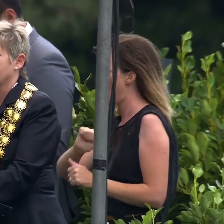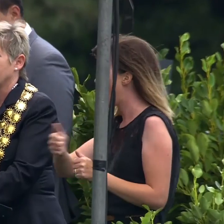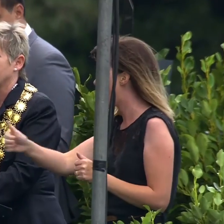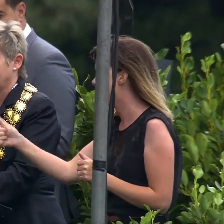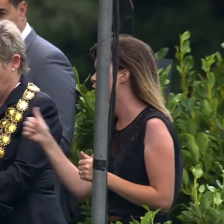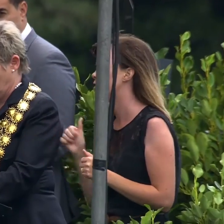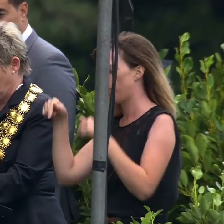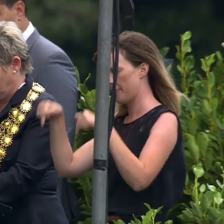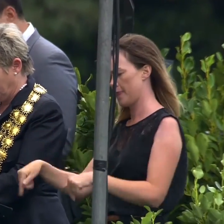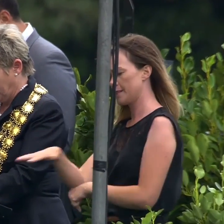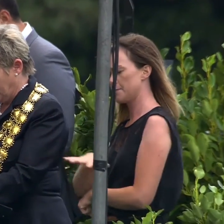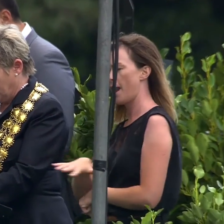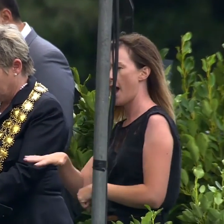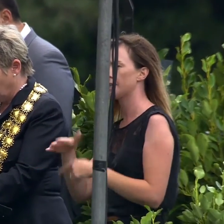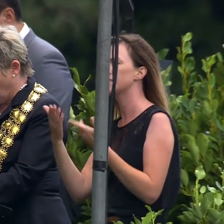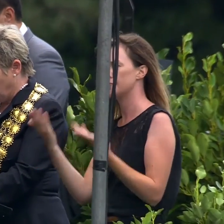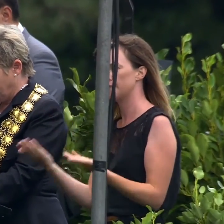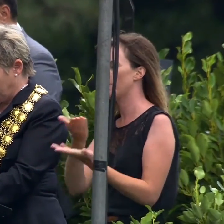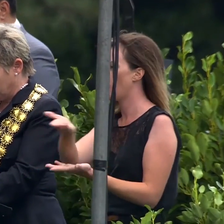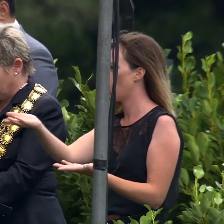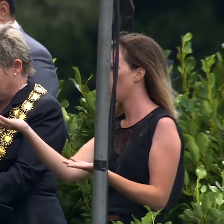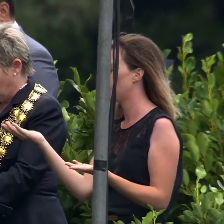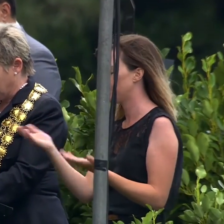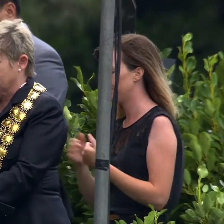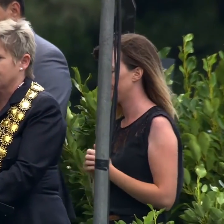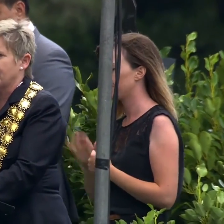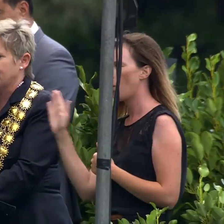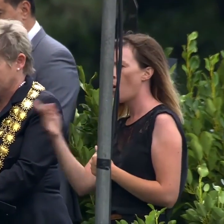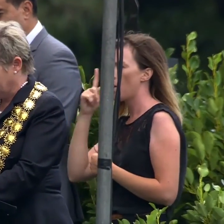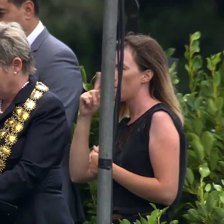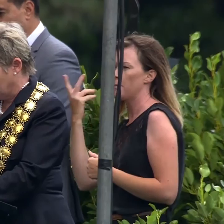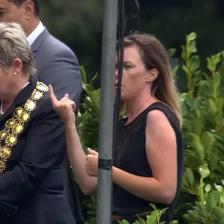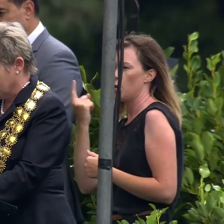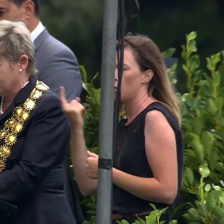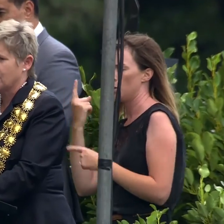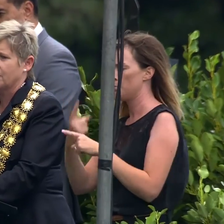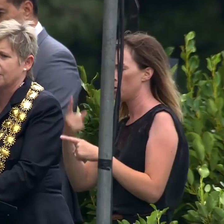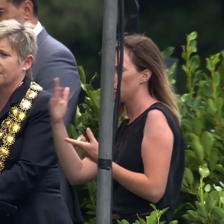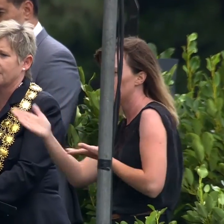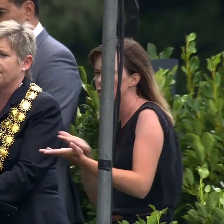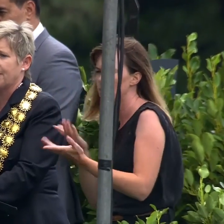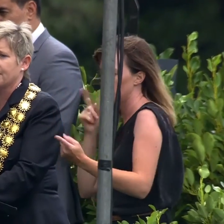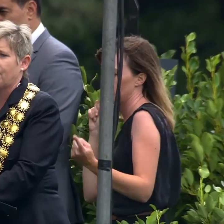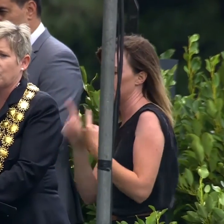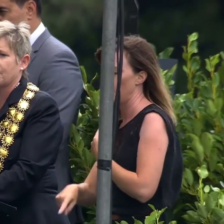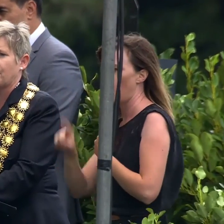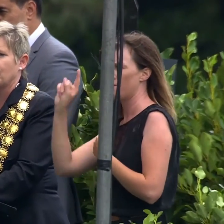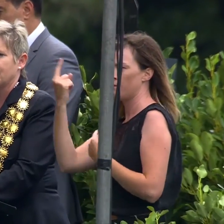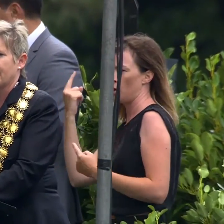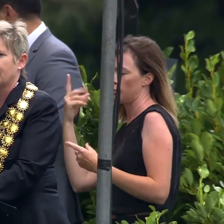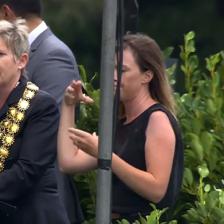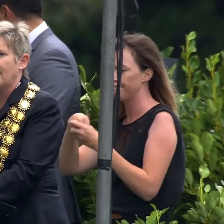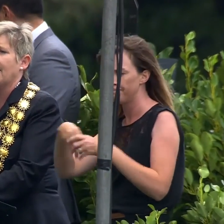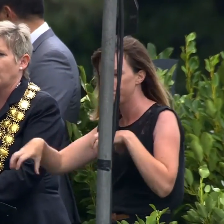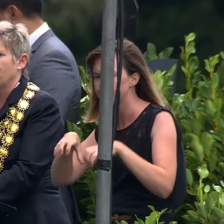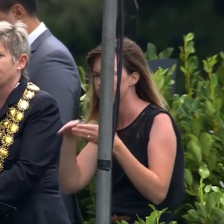place is for you. To all the first responders and members of the emergency services and defence forces from